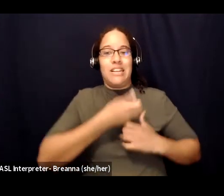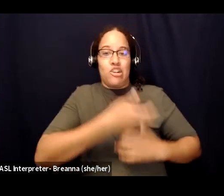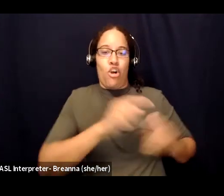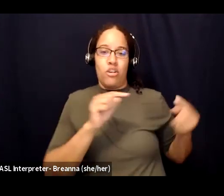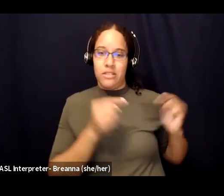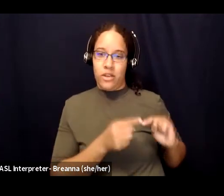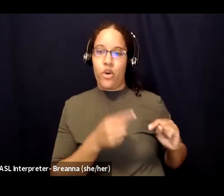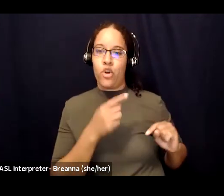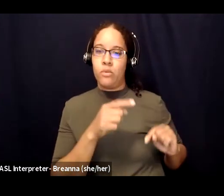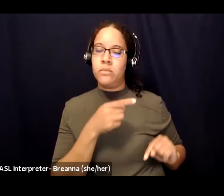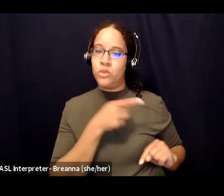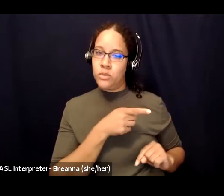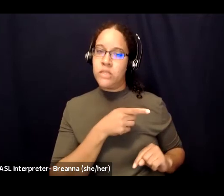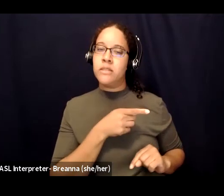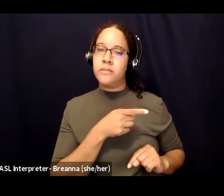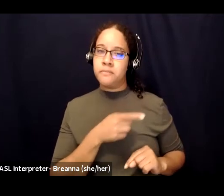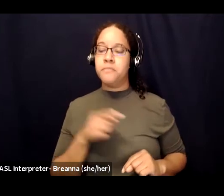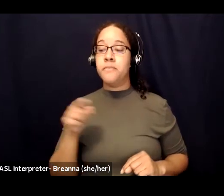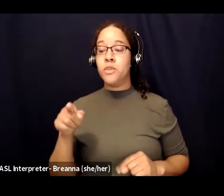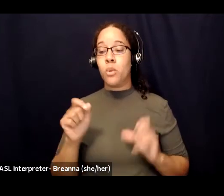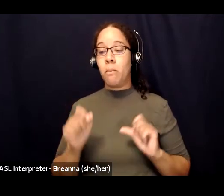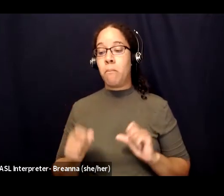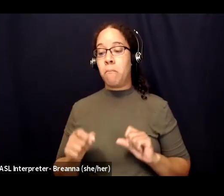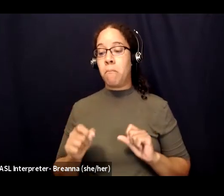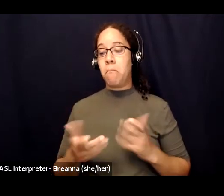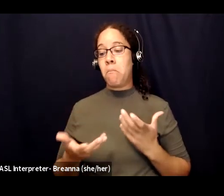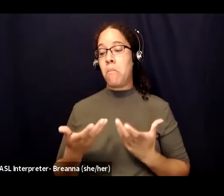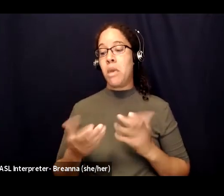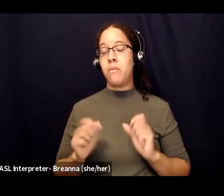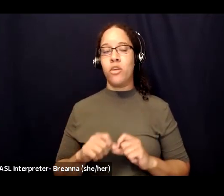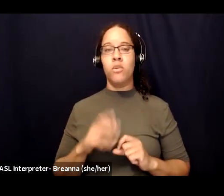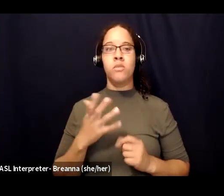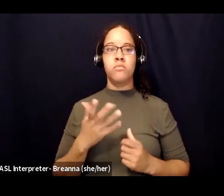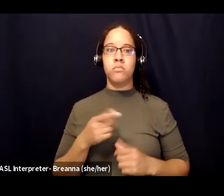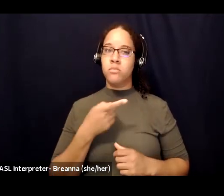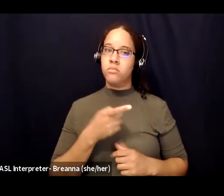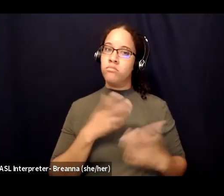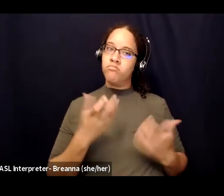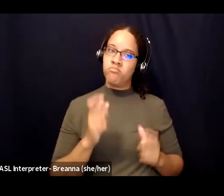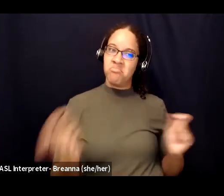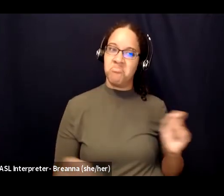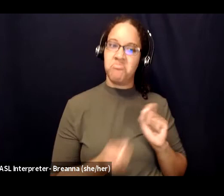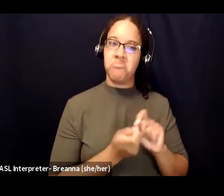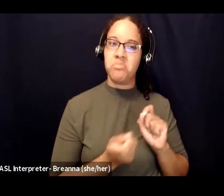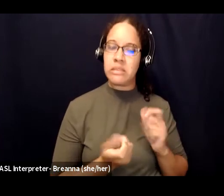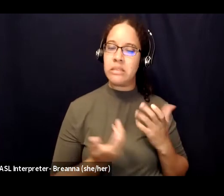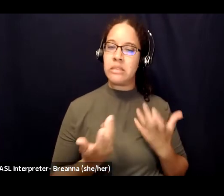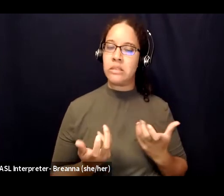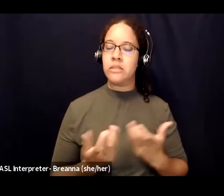it was so they might express that they want to seek revenge on your behalf or all these other things i think um they